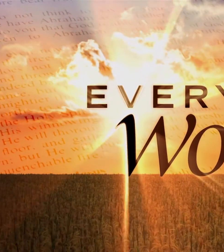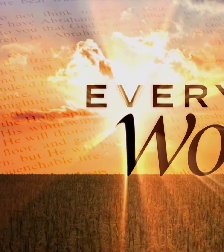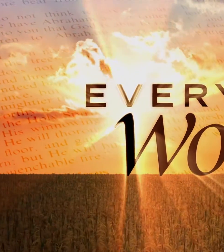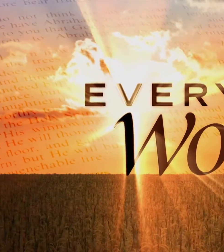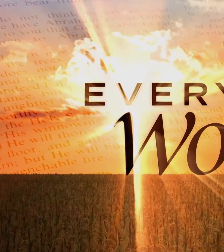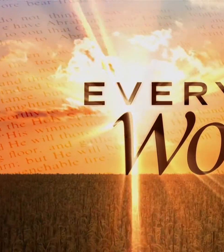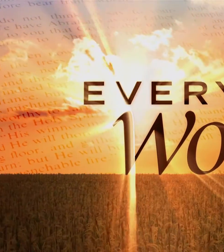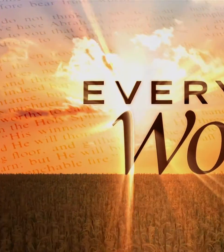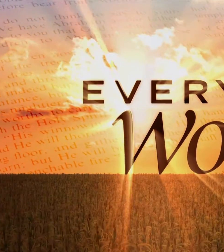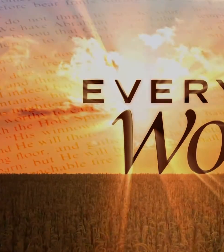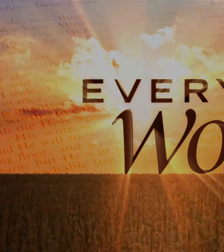To be continued...